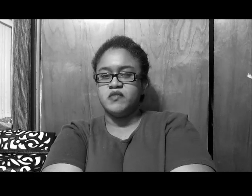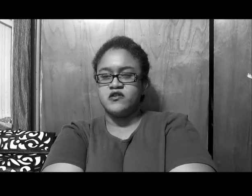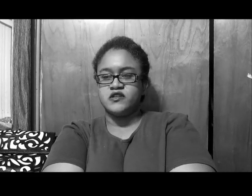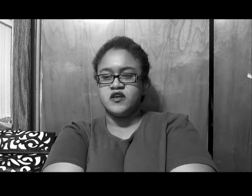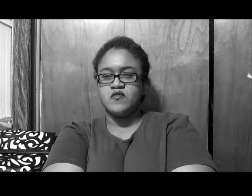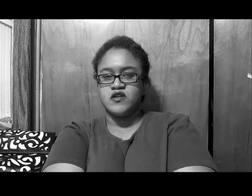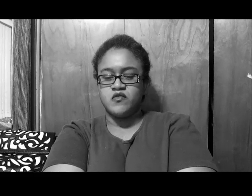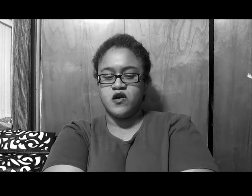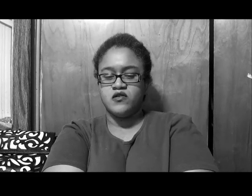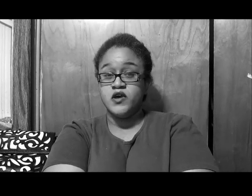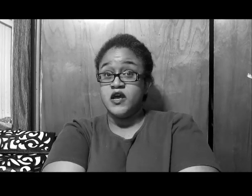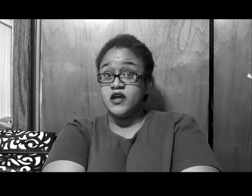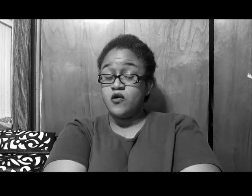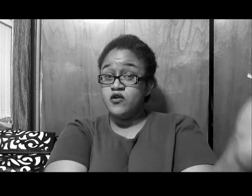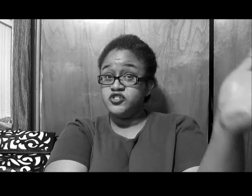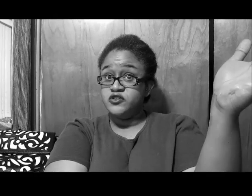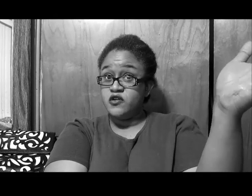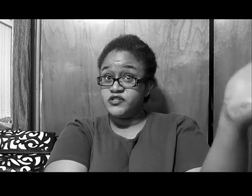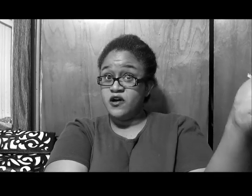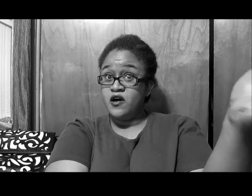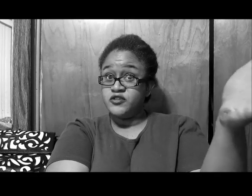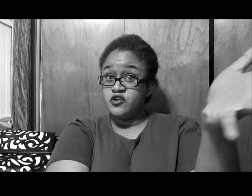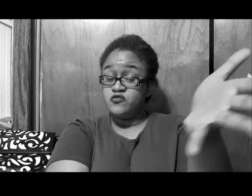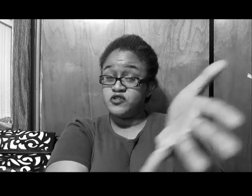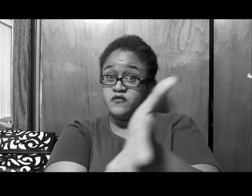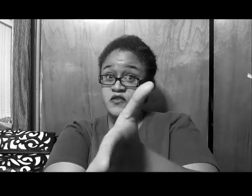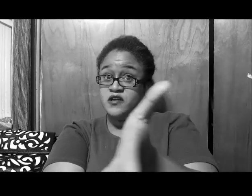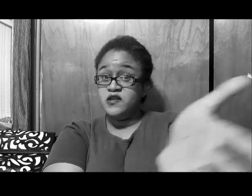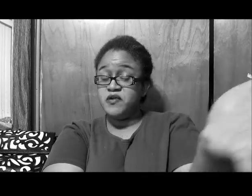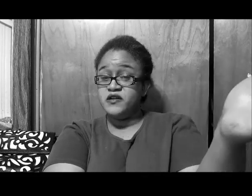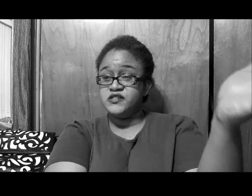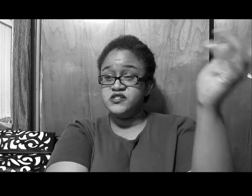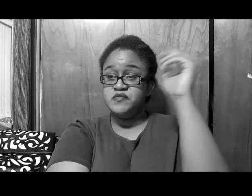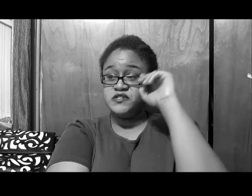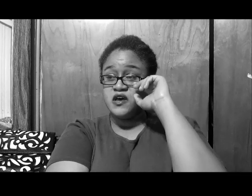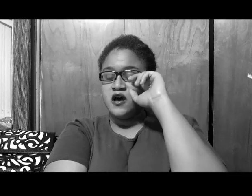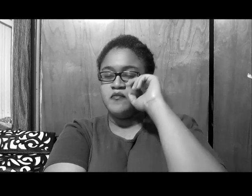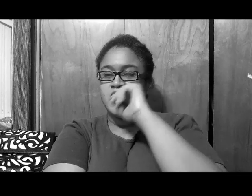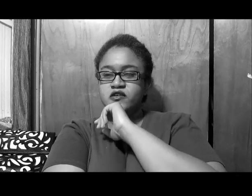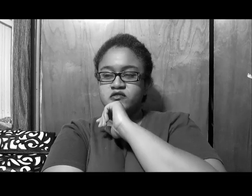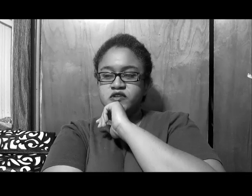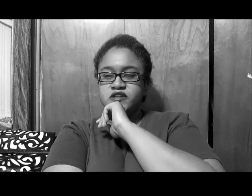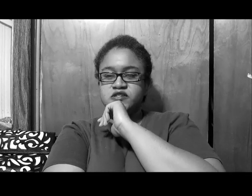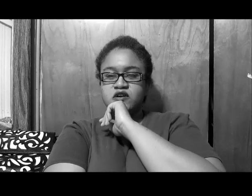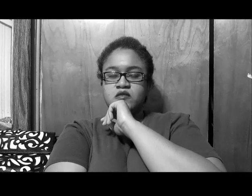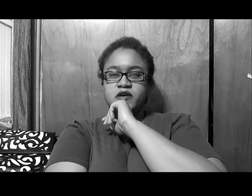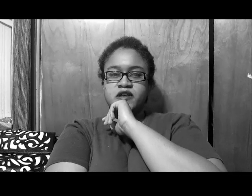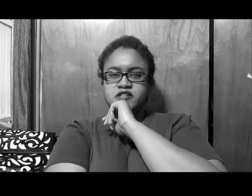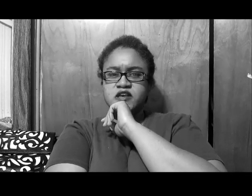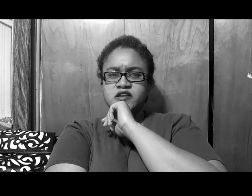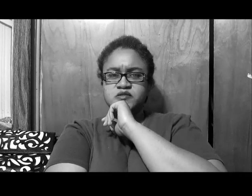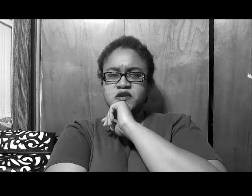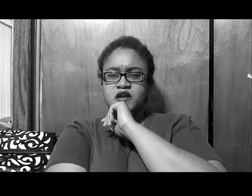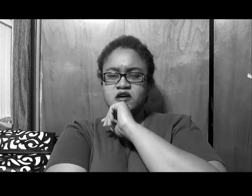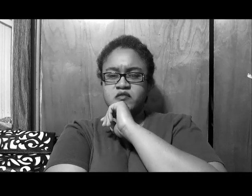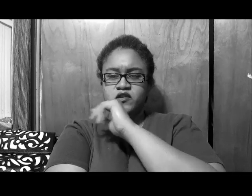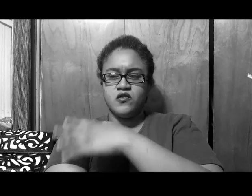about the thing, about the Marlo, and, of course, you've noticed, they also conveniently put in the snippets, about, you know, Nina's, uh, man, I Kenya has to be, uh, you know,